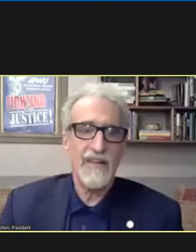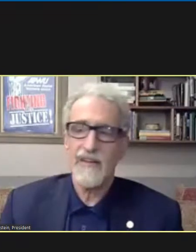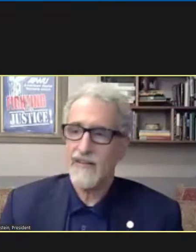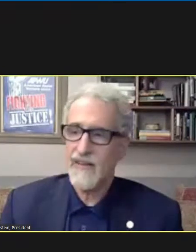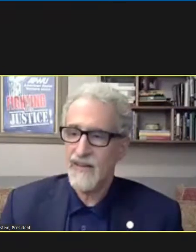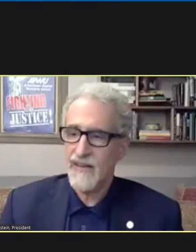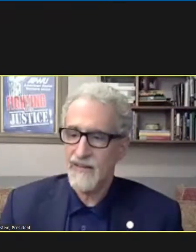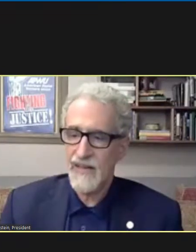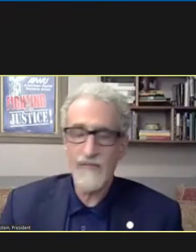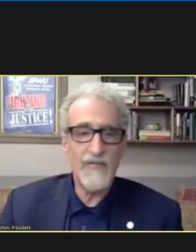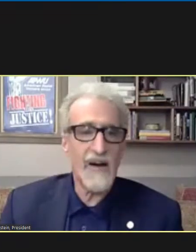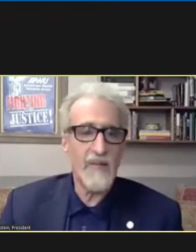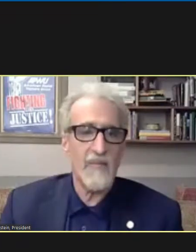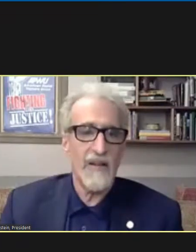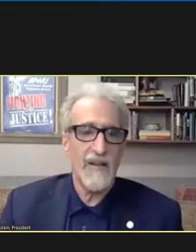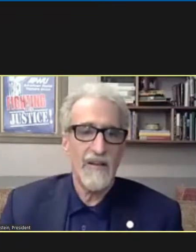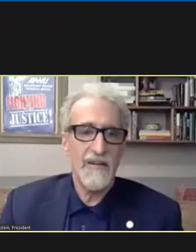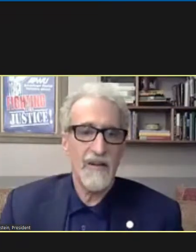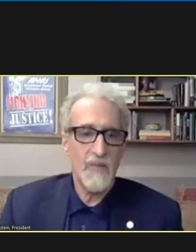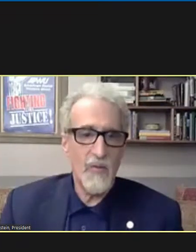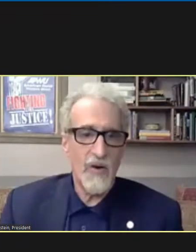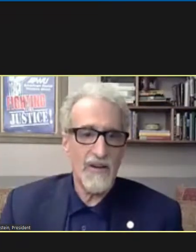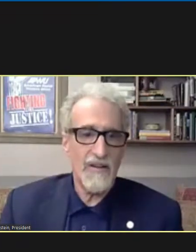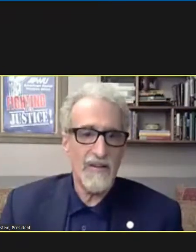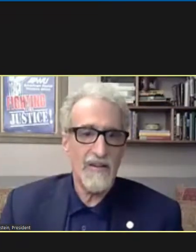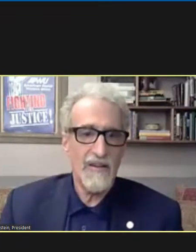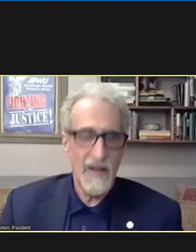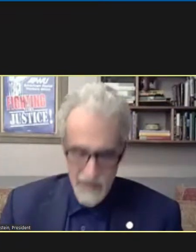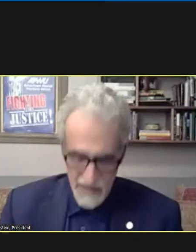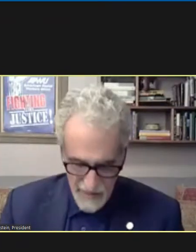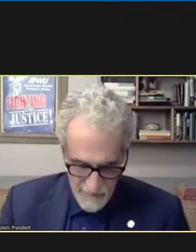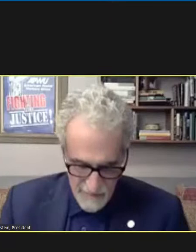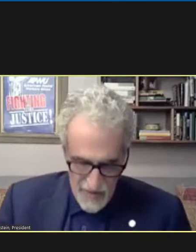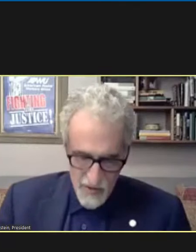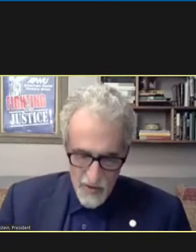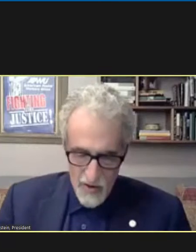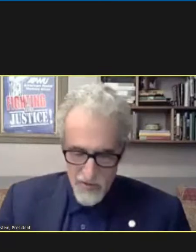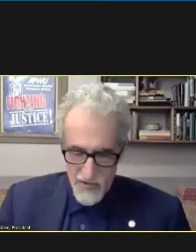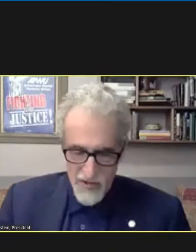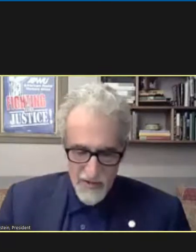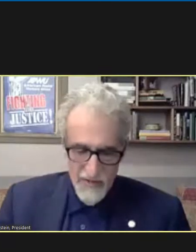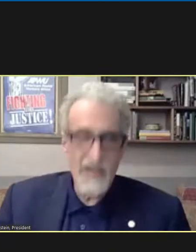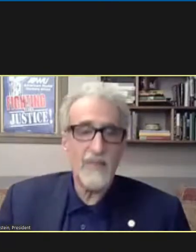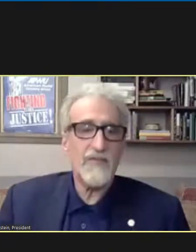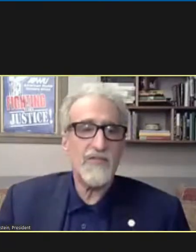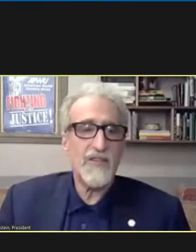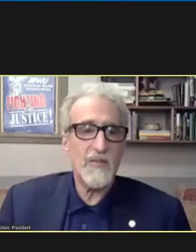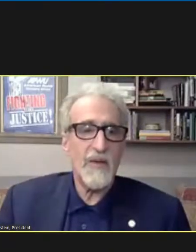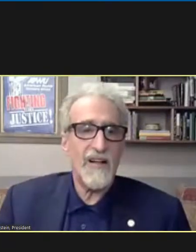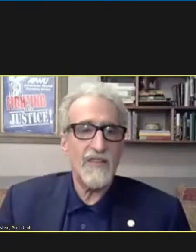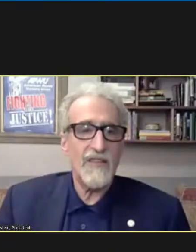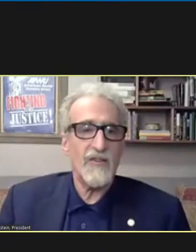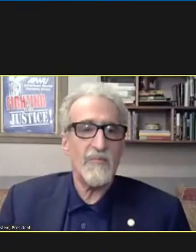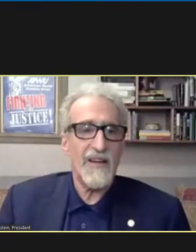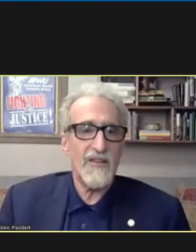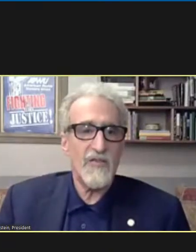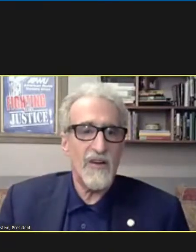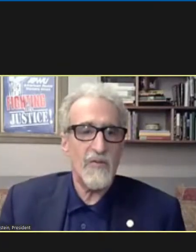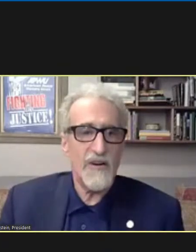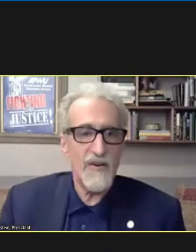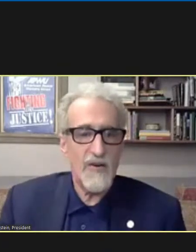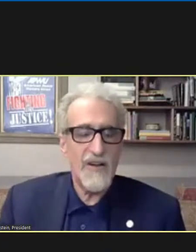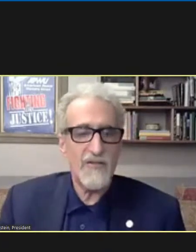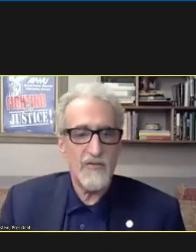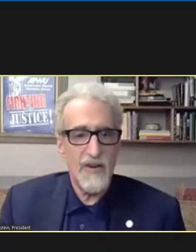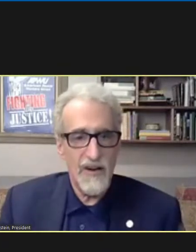the the the environment that we work in every day so those are some examples sister powell i'll turn it